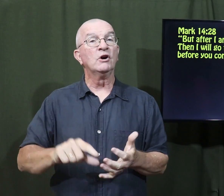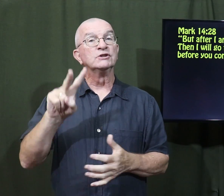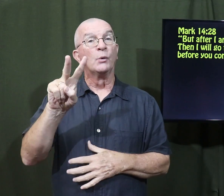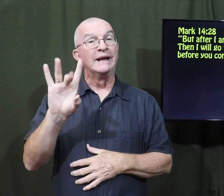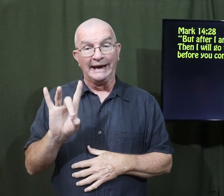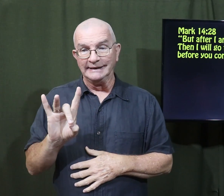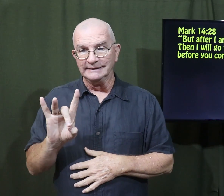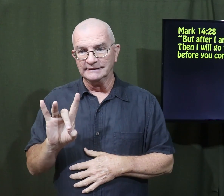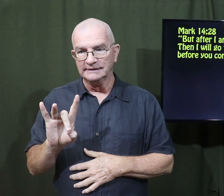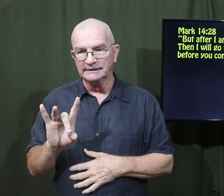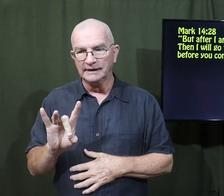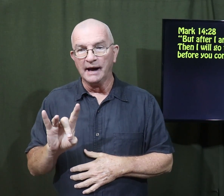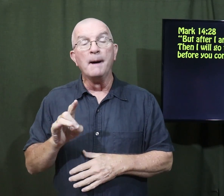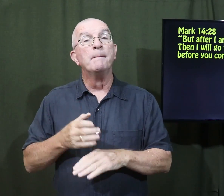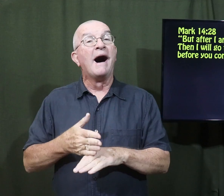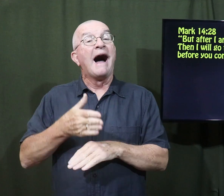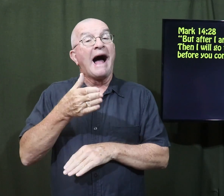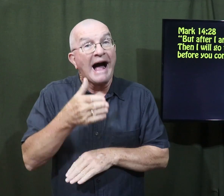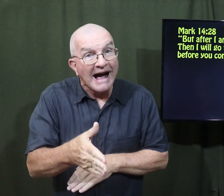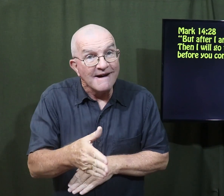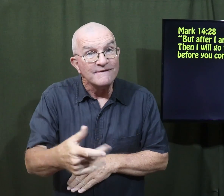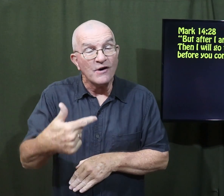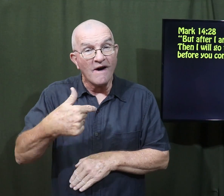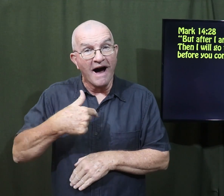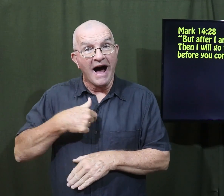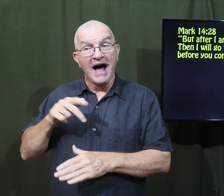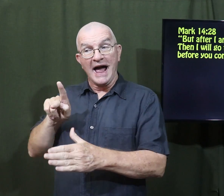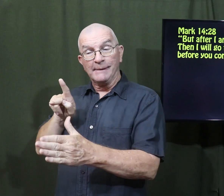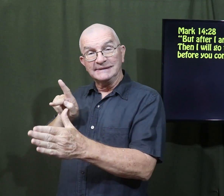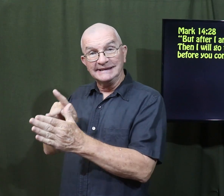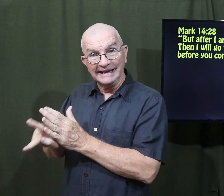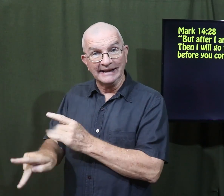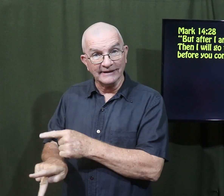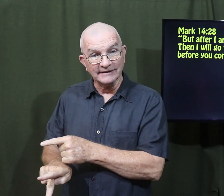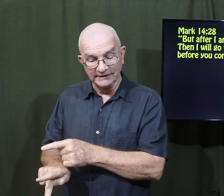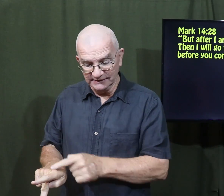verse 28 But after I am killed,